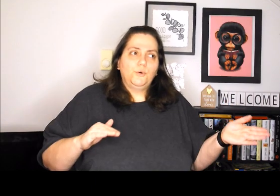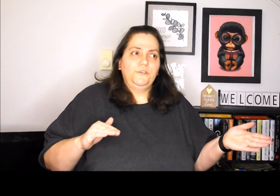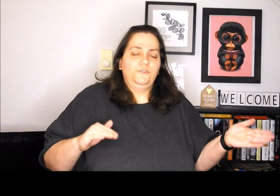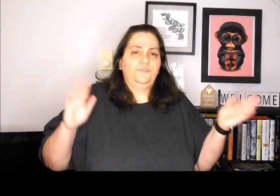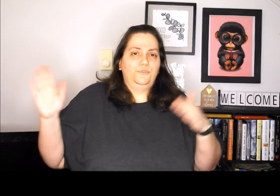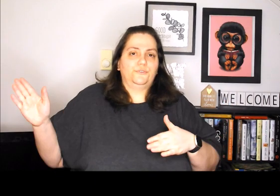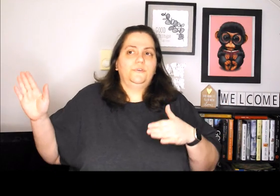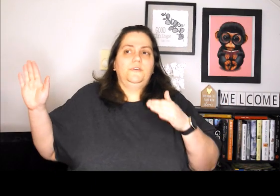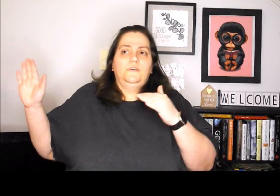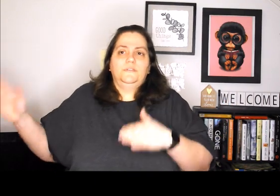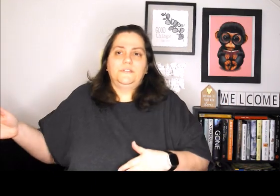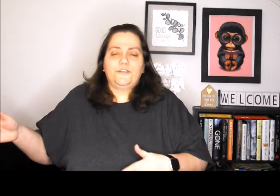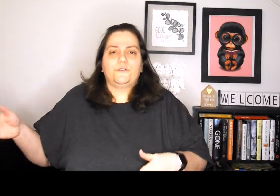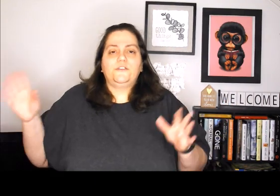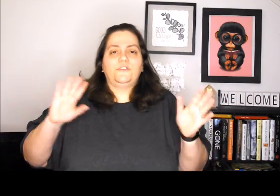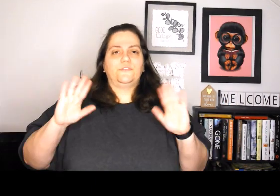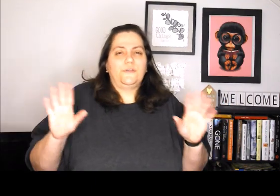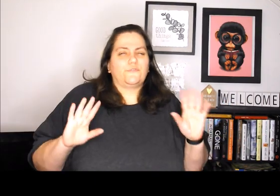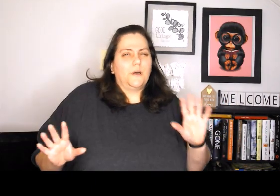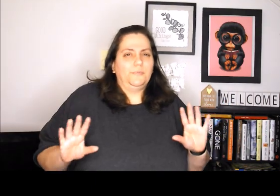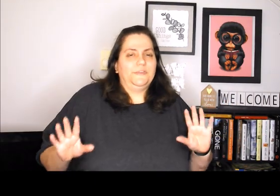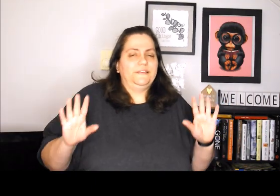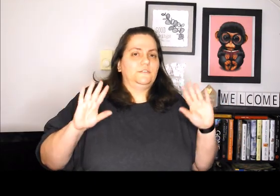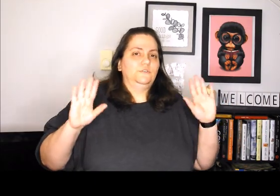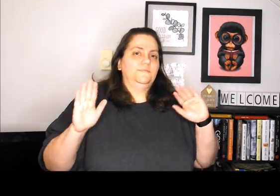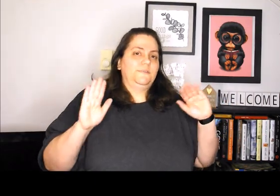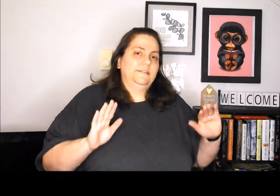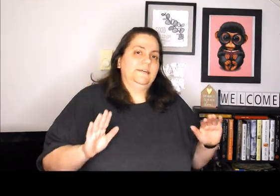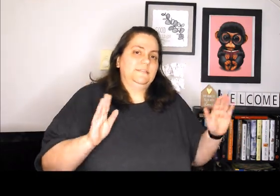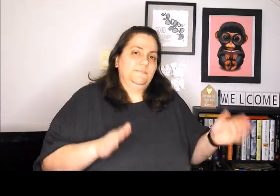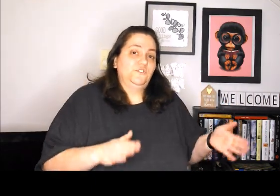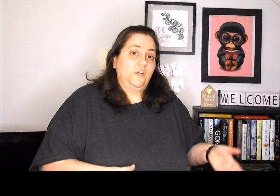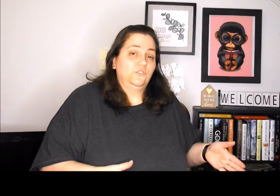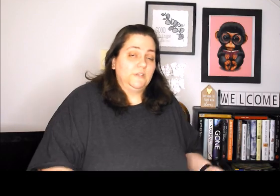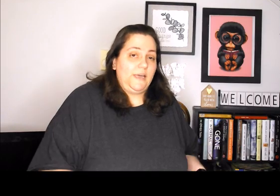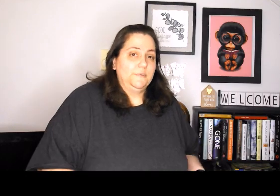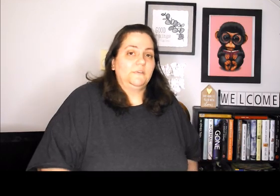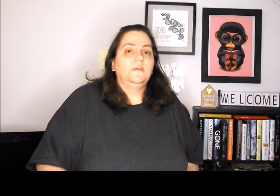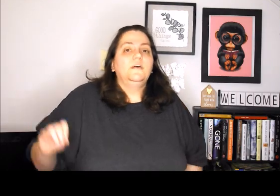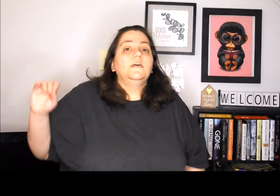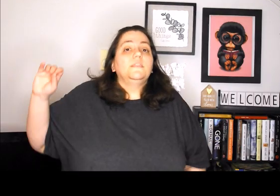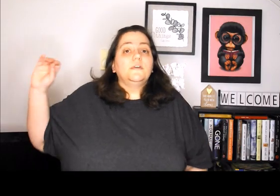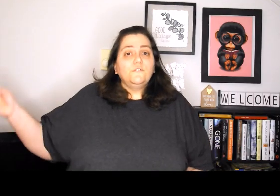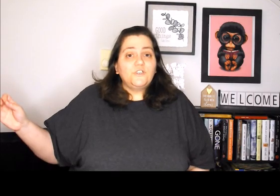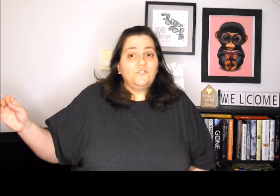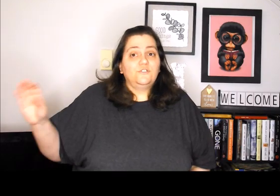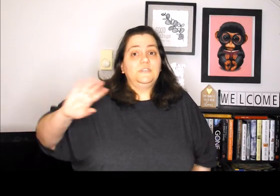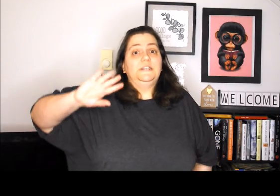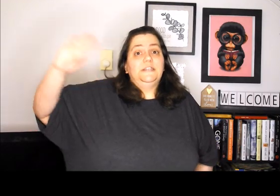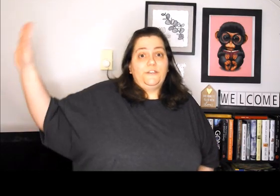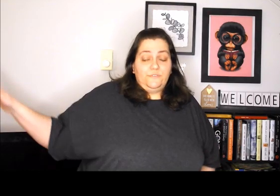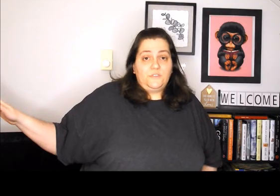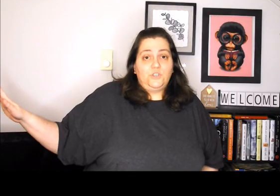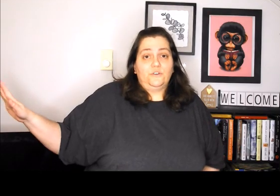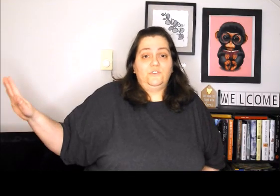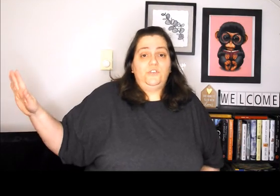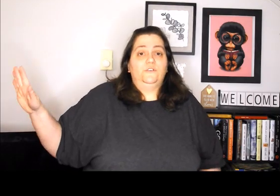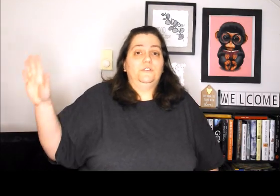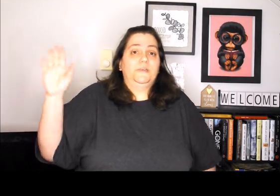hoping to do sooner than later. I just have to wait for a couple things to finalize if the challenge can happen. The other challenge you'll see later in this year is a challenge that my